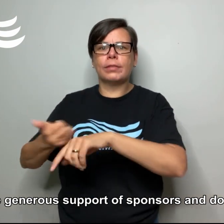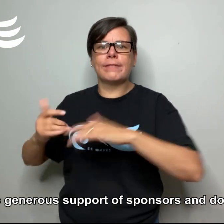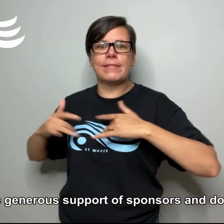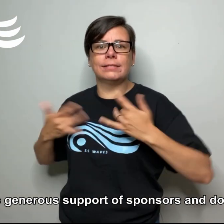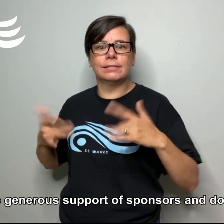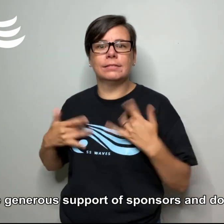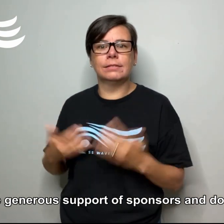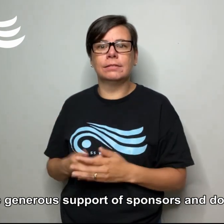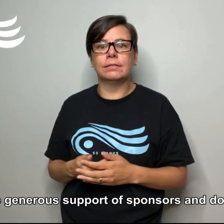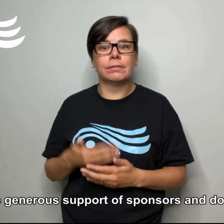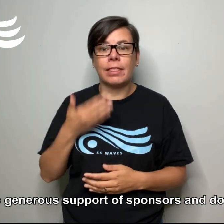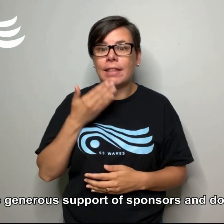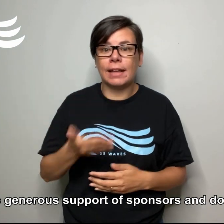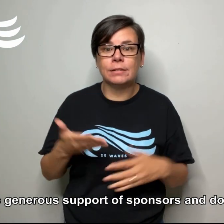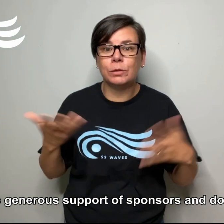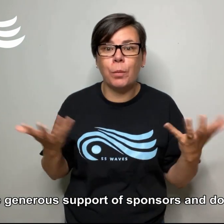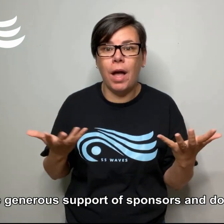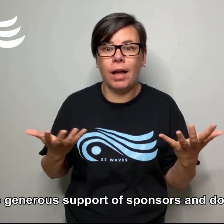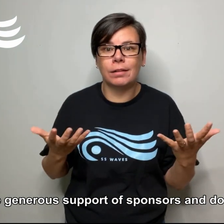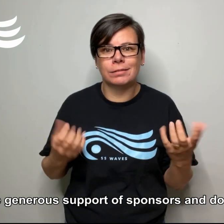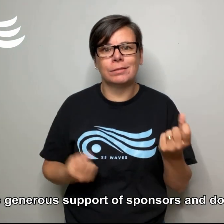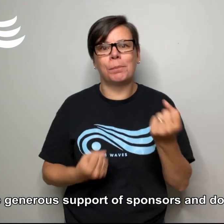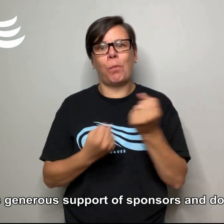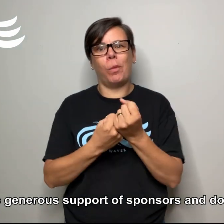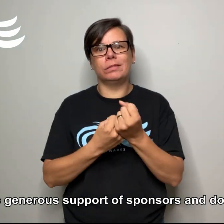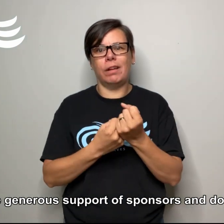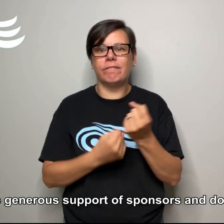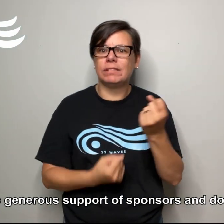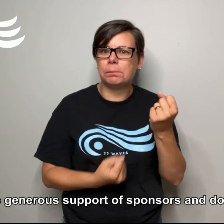of sponsors and donors like you.